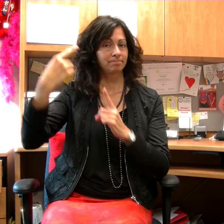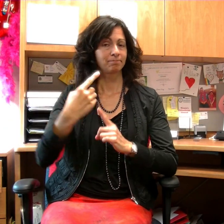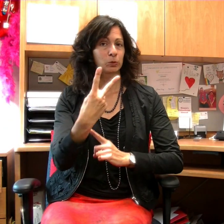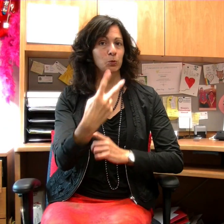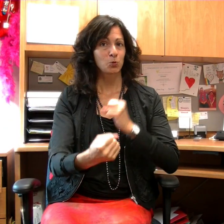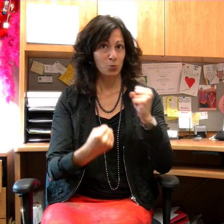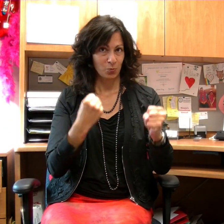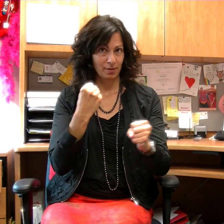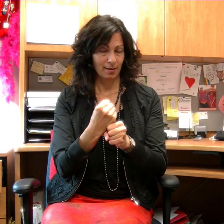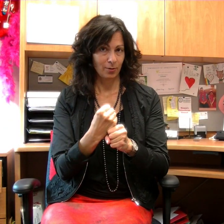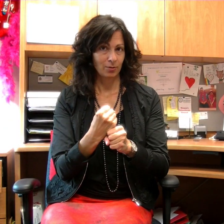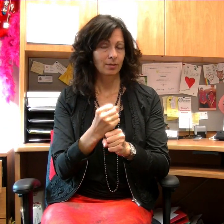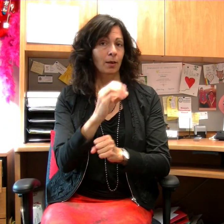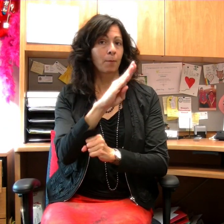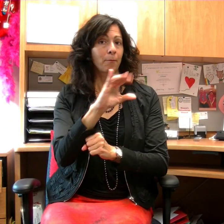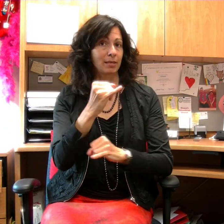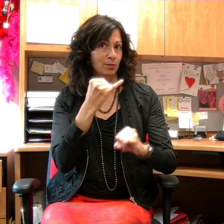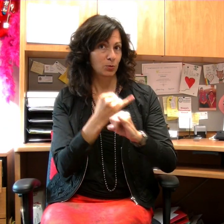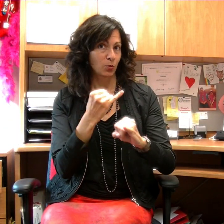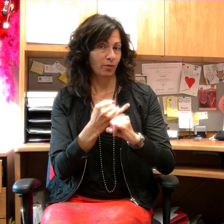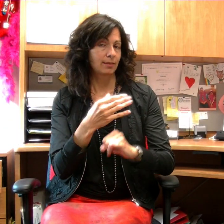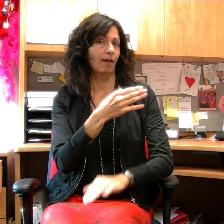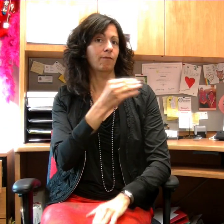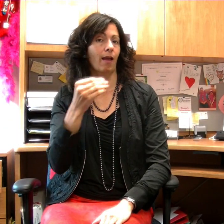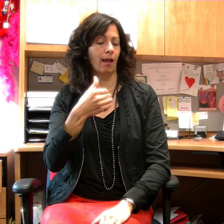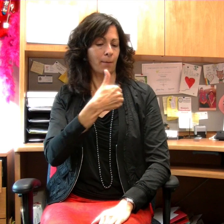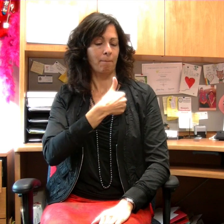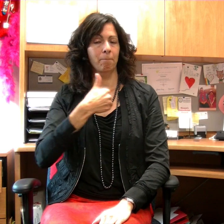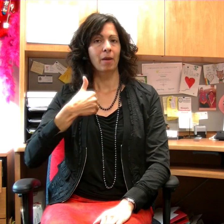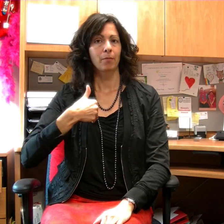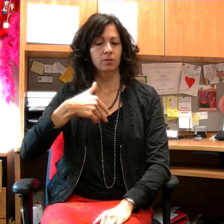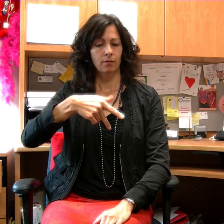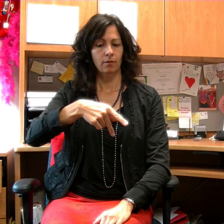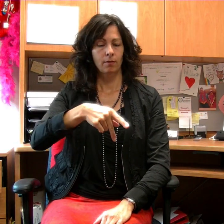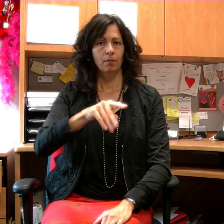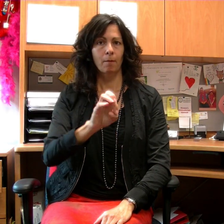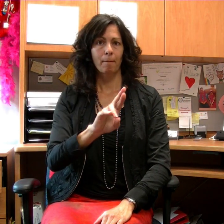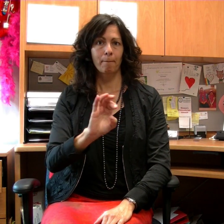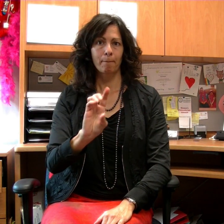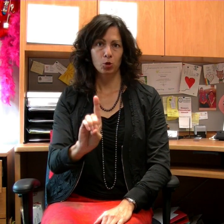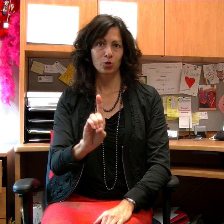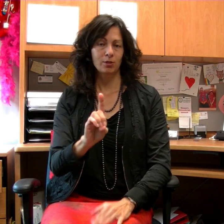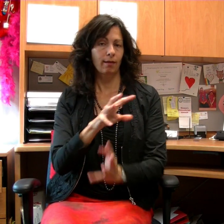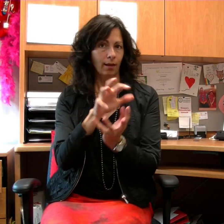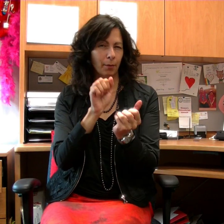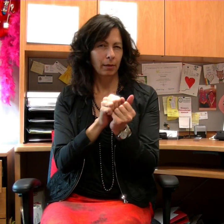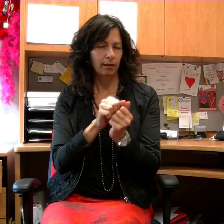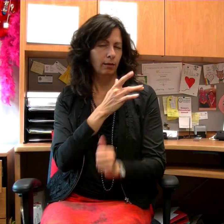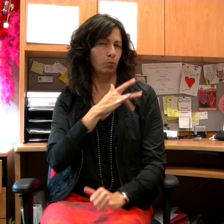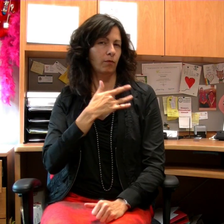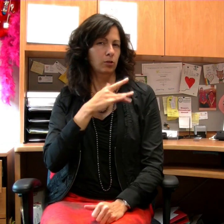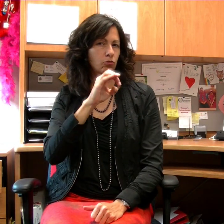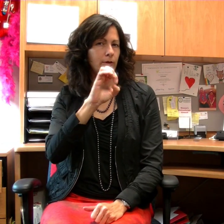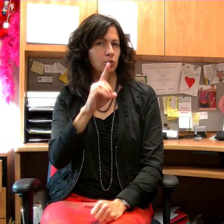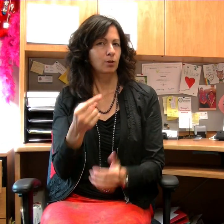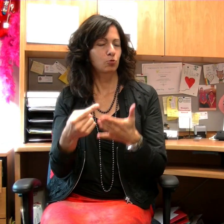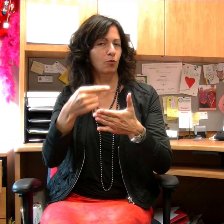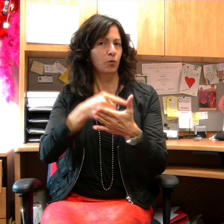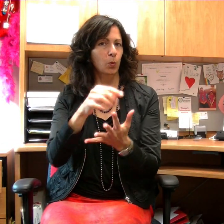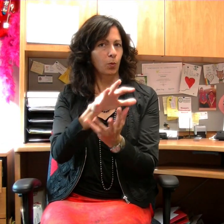Over the past two years, the BC School for the Deaf and members of the PERCHD Committee, that's the Provincial Education